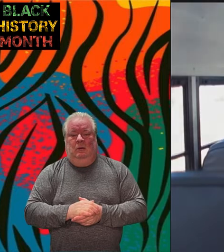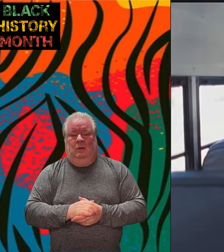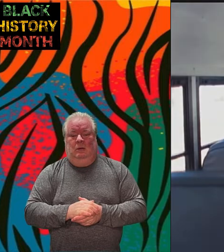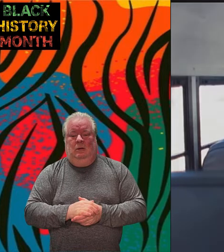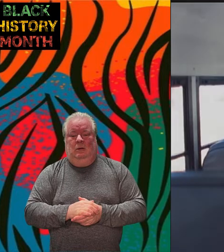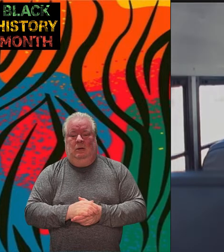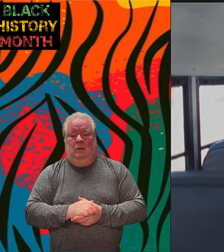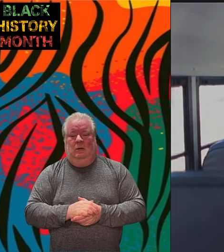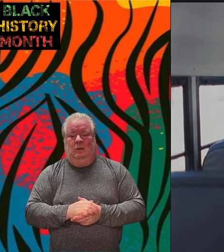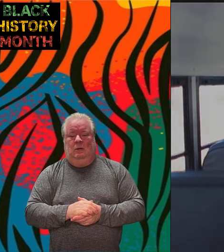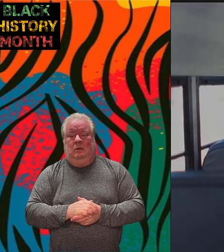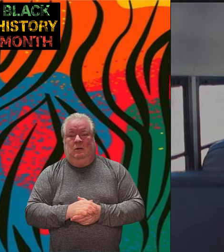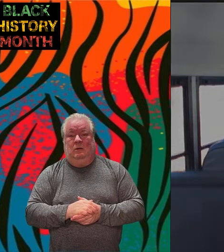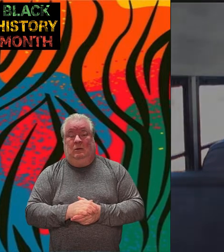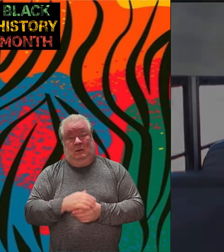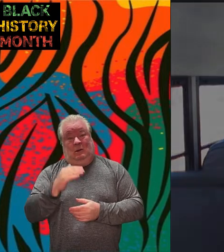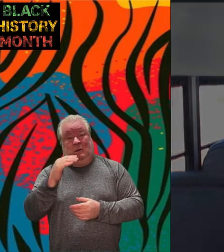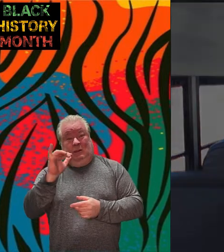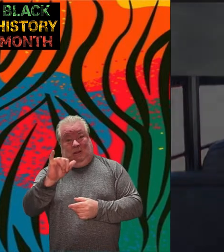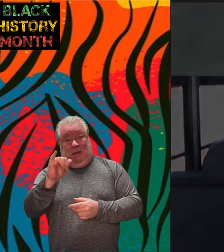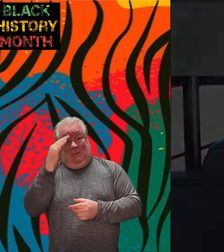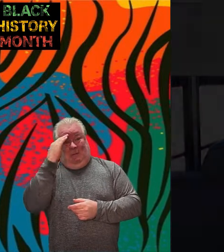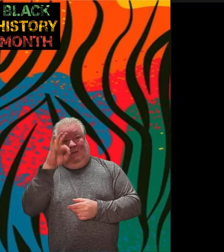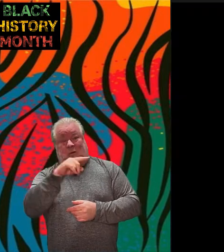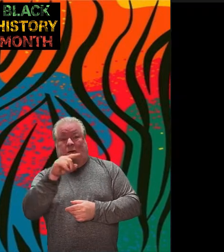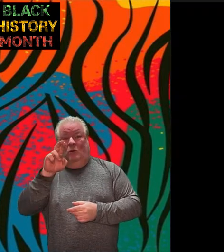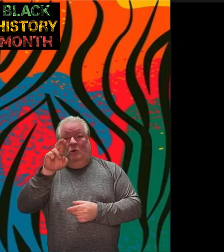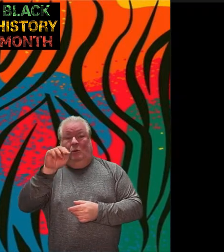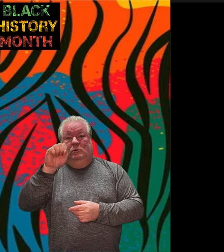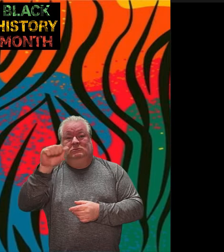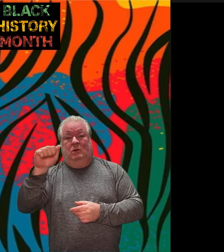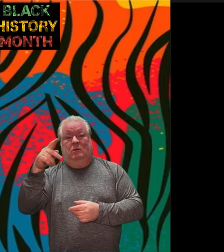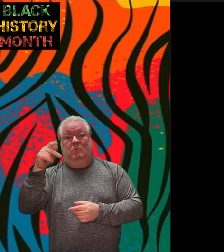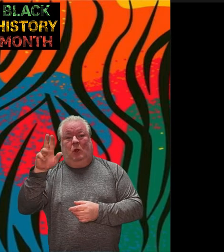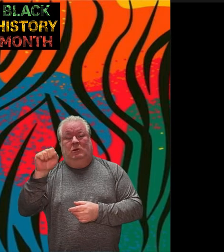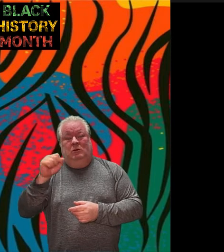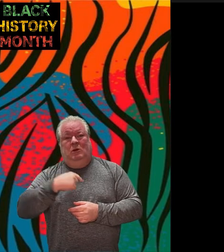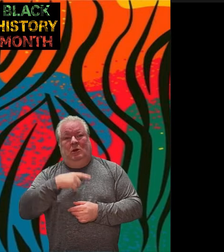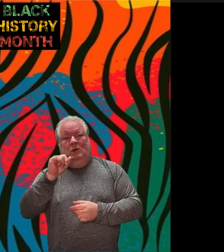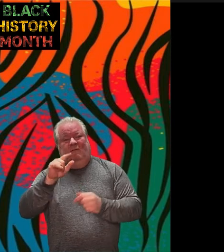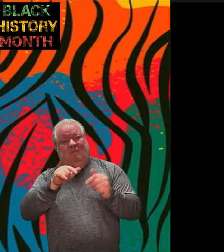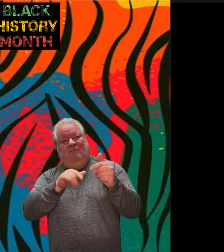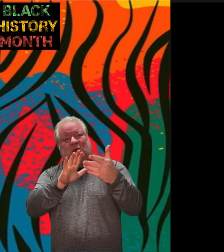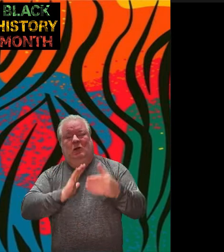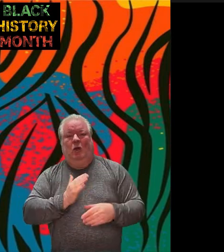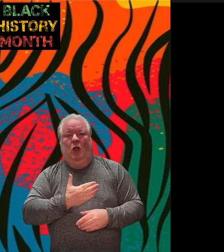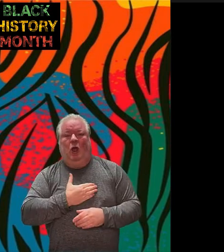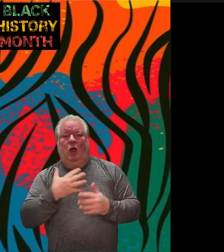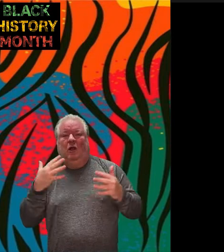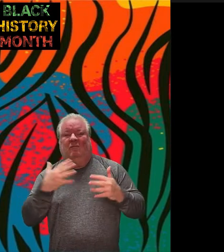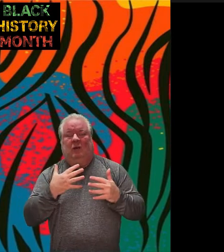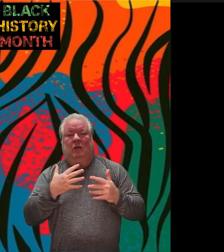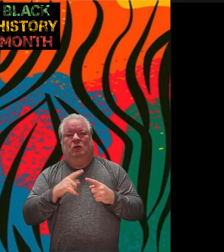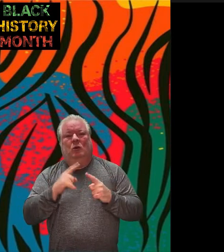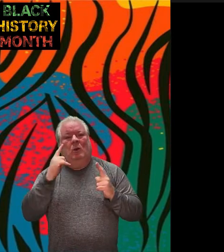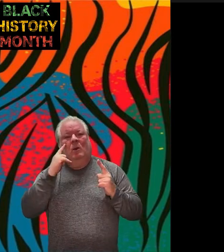because of Rosa Parks we can face our fears and boldly walk in the direction of our dreams because of